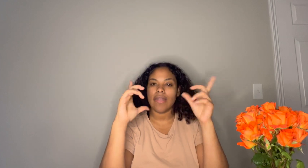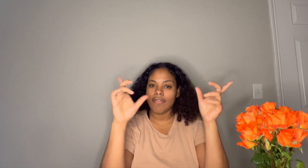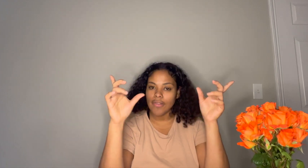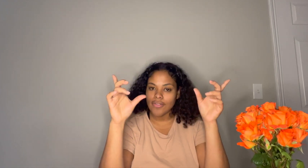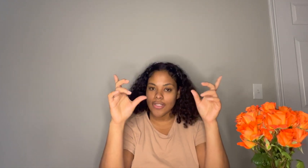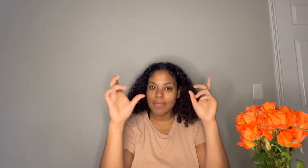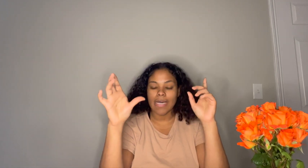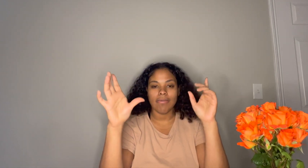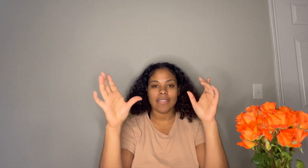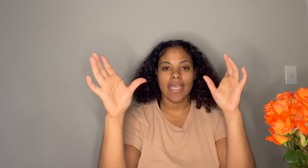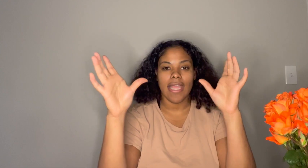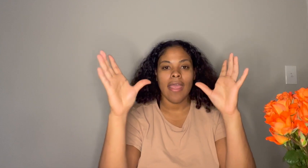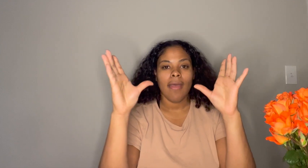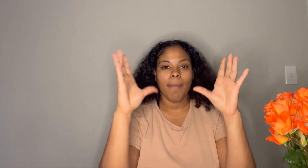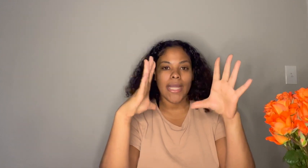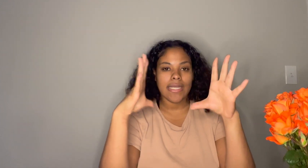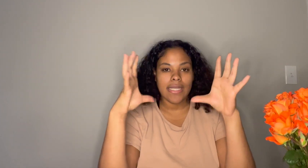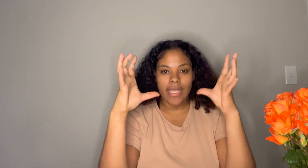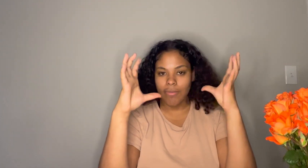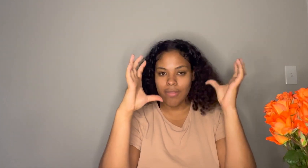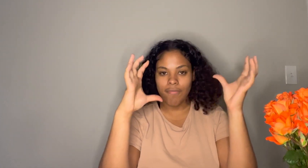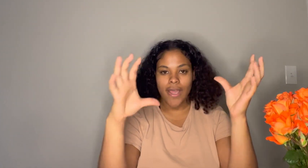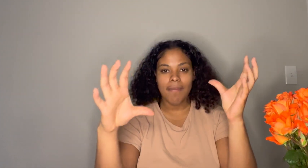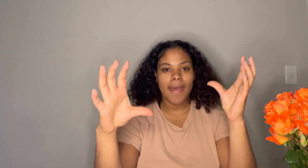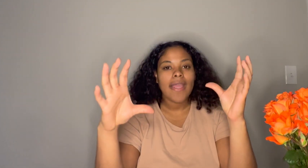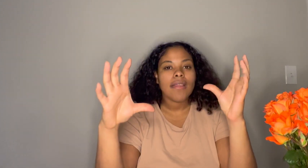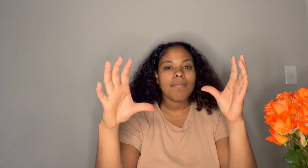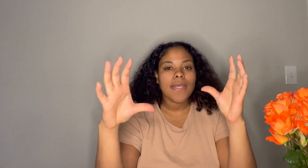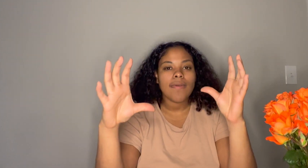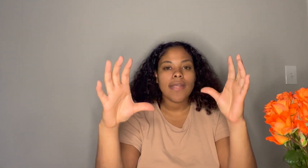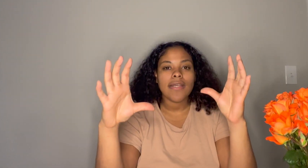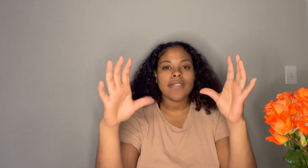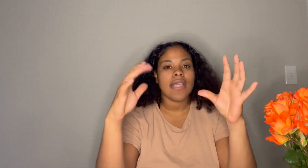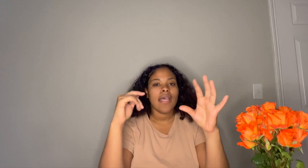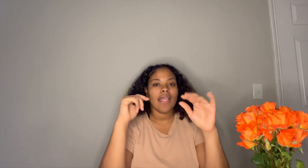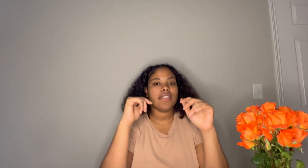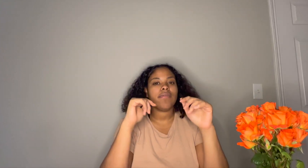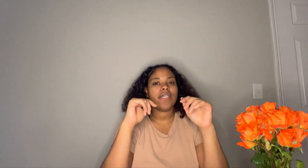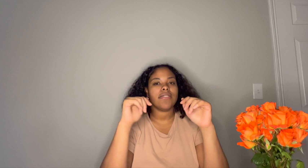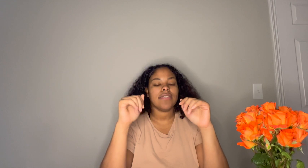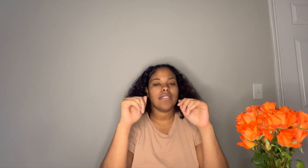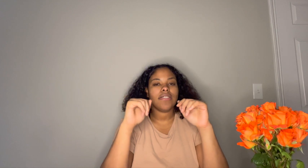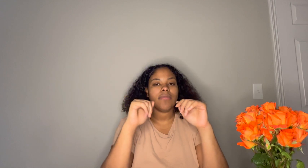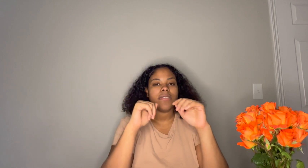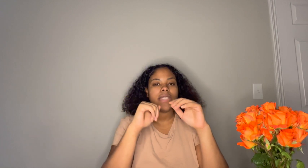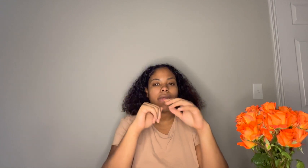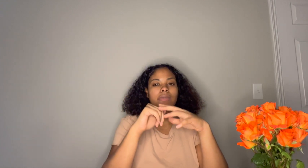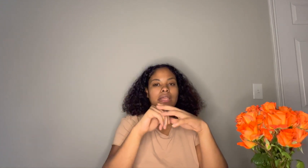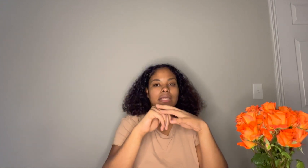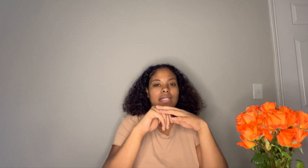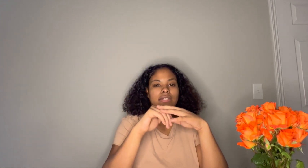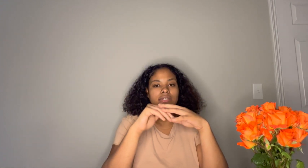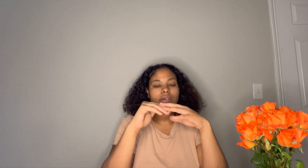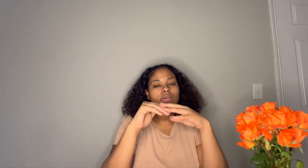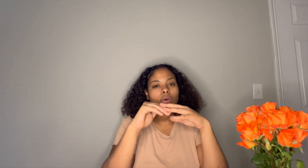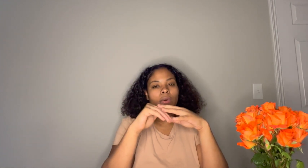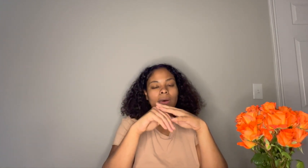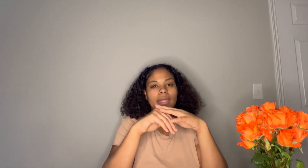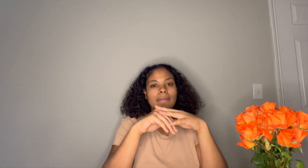of YouTube that was like back in the day with the fat back computers I used to watch those youtubers that I would think that they're so cool and